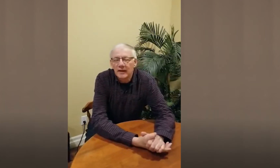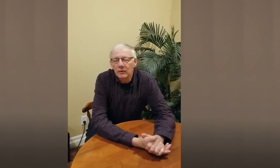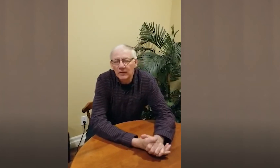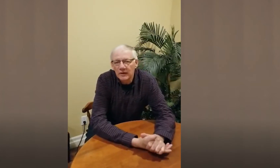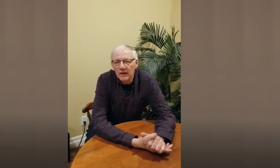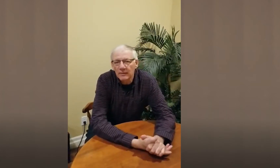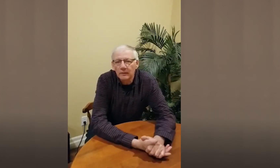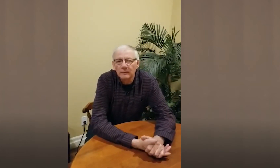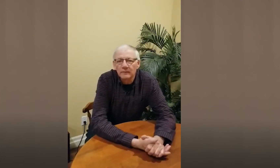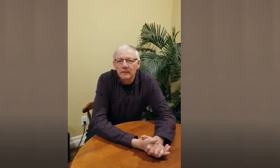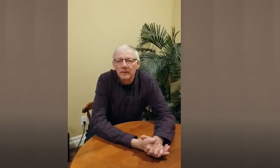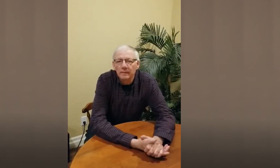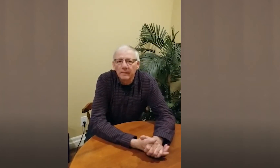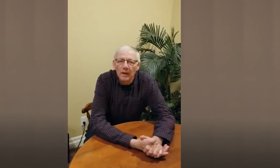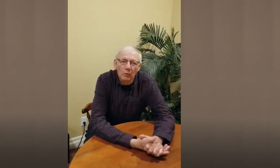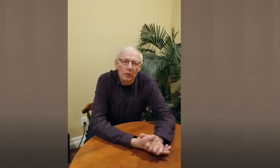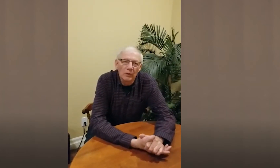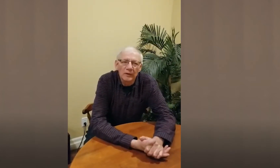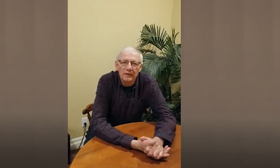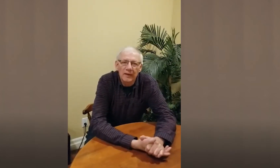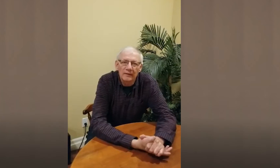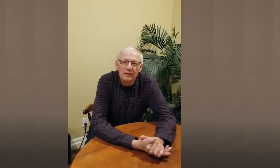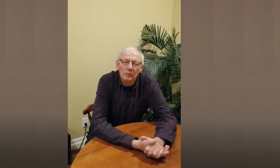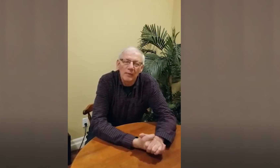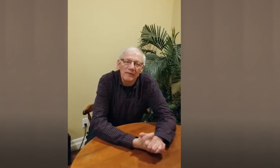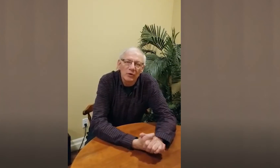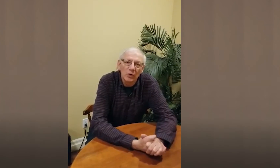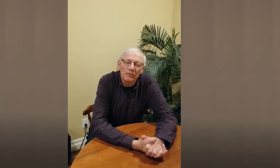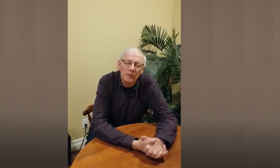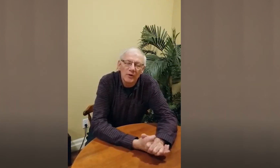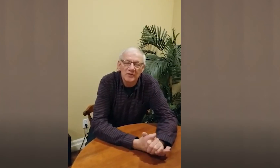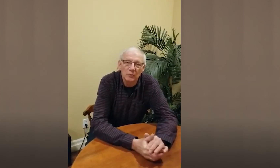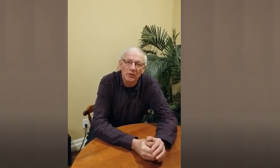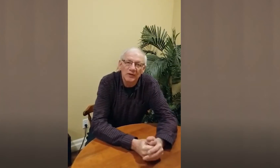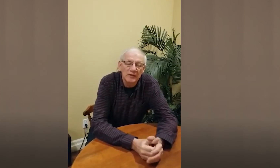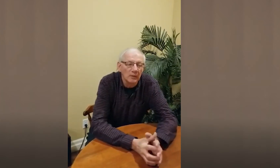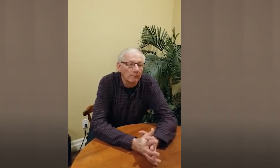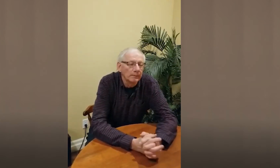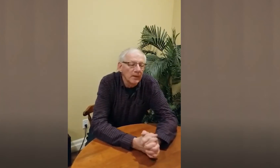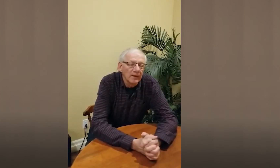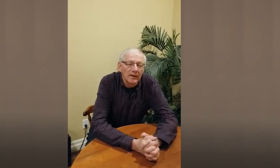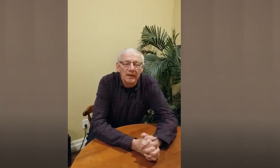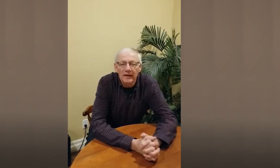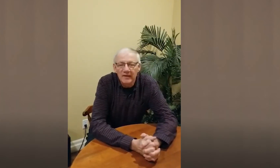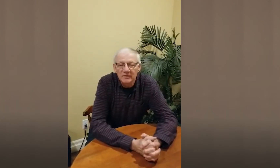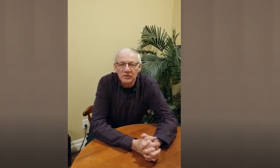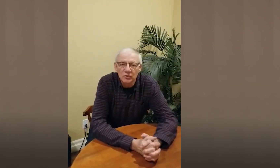we're going to talk about a word that you probably haven't heard before and is the word kingdom and it has to do